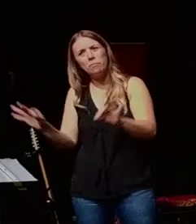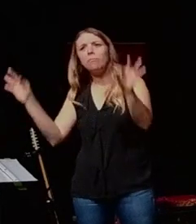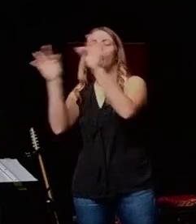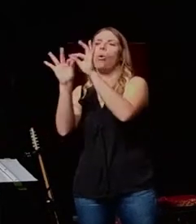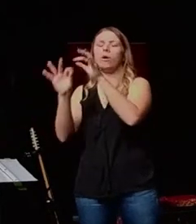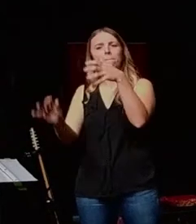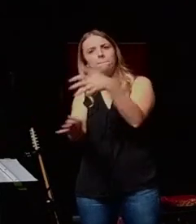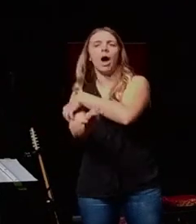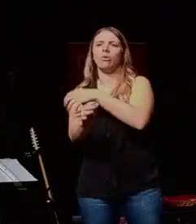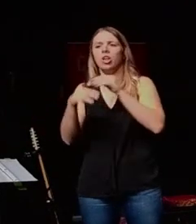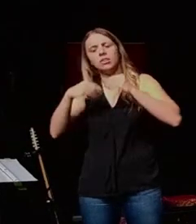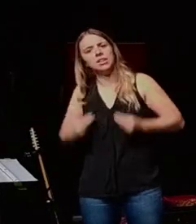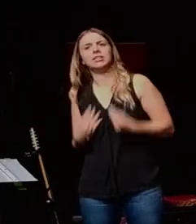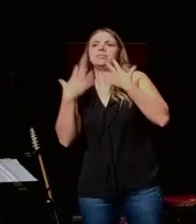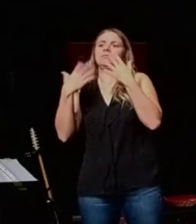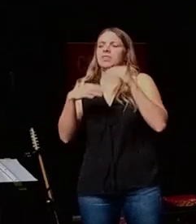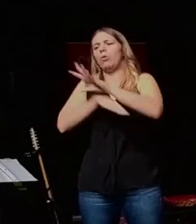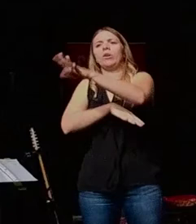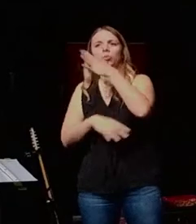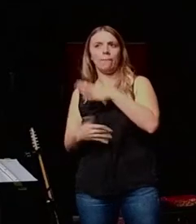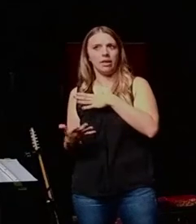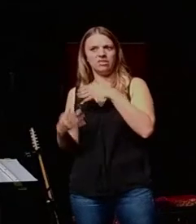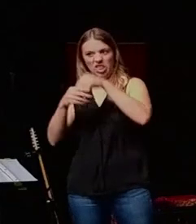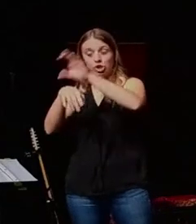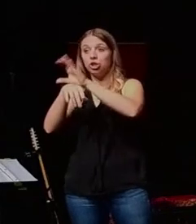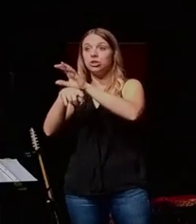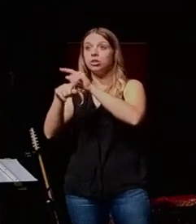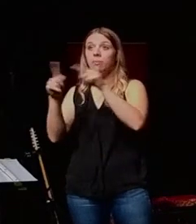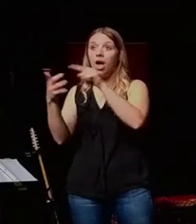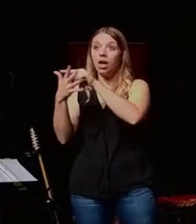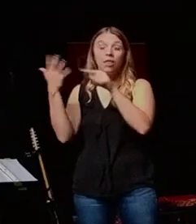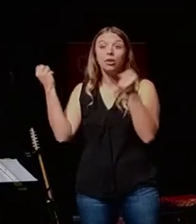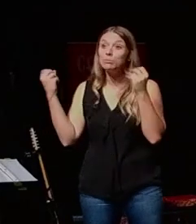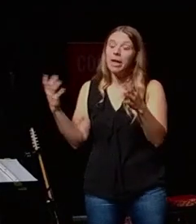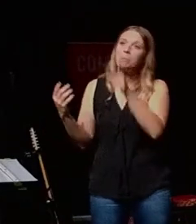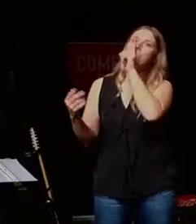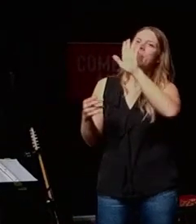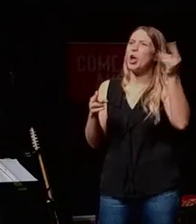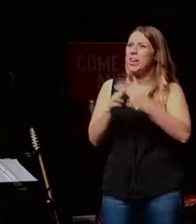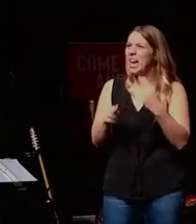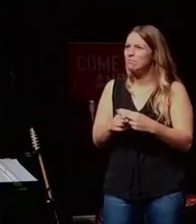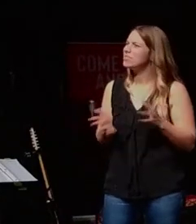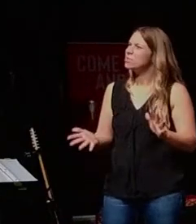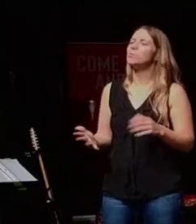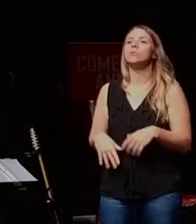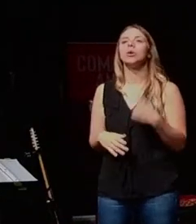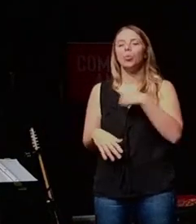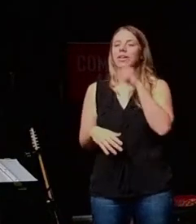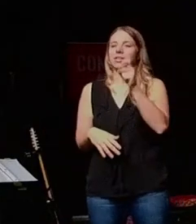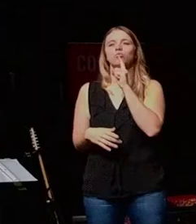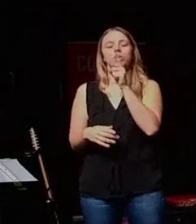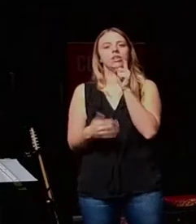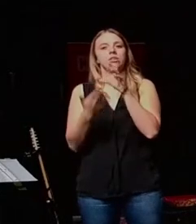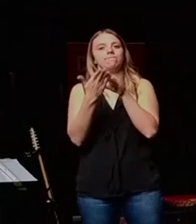powerful, influential in the church. And they're not even named. And I think we need to really grasp from that,